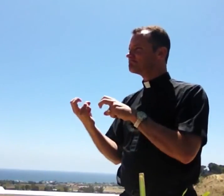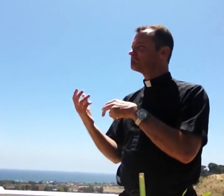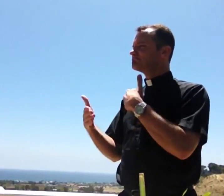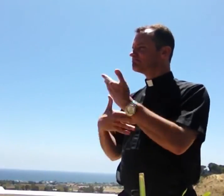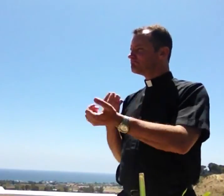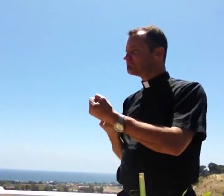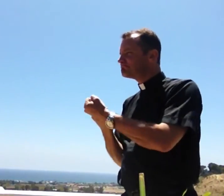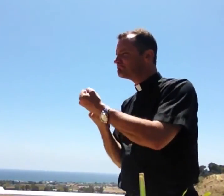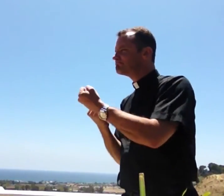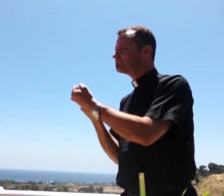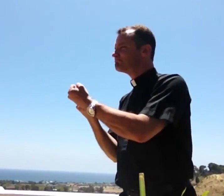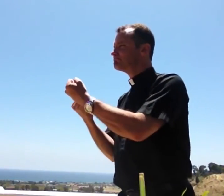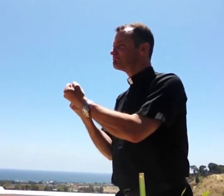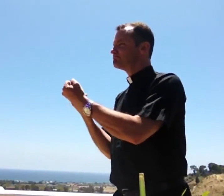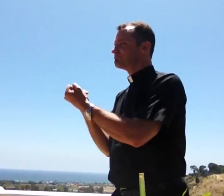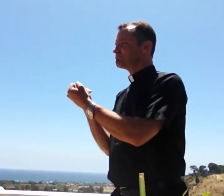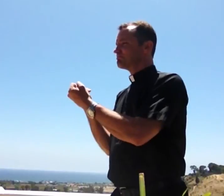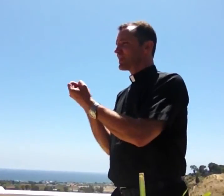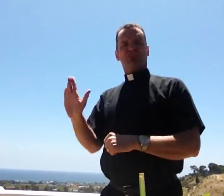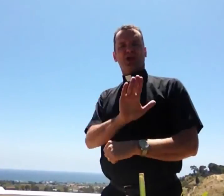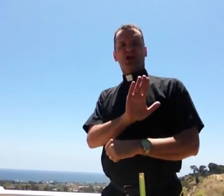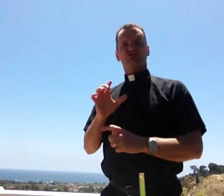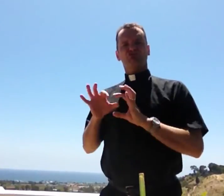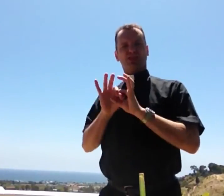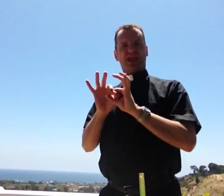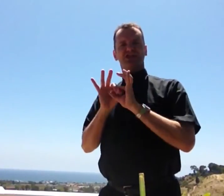to sit with him, to support him and spend time with him.